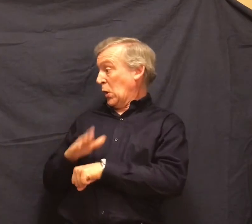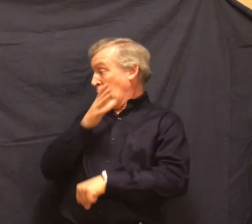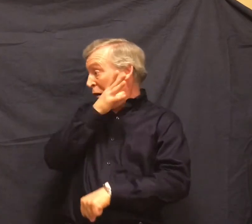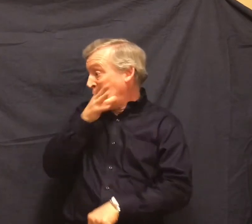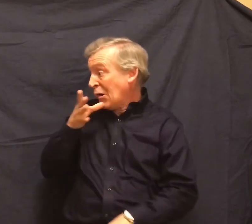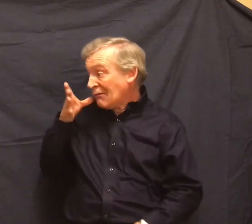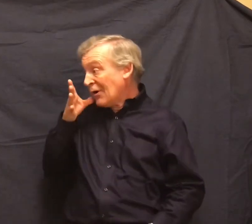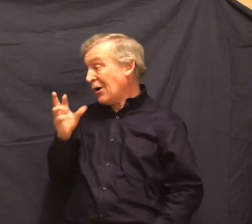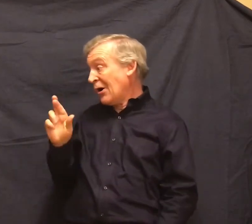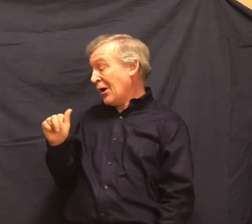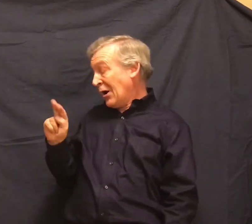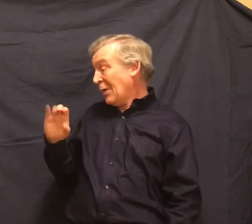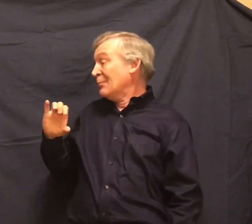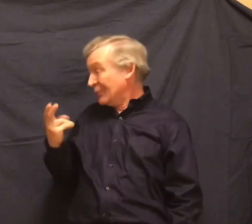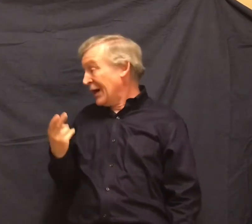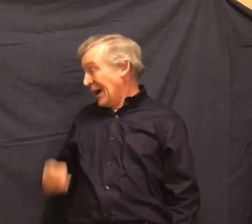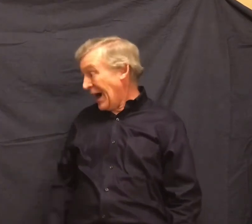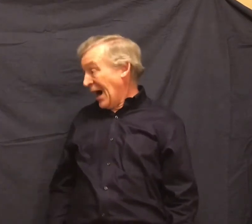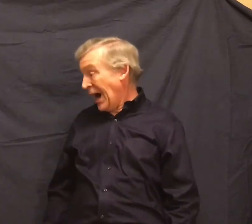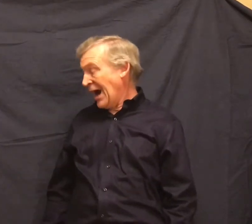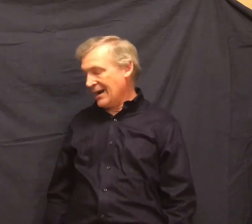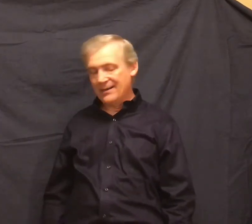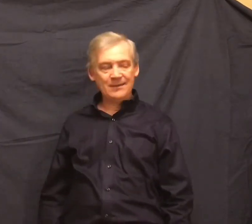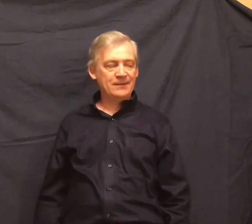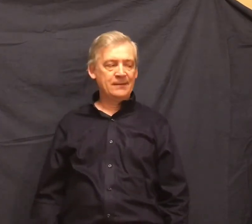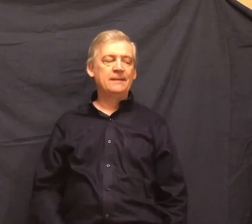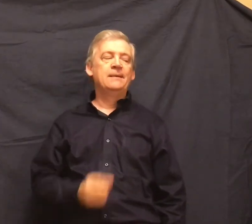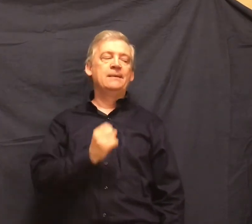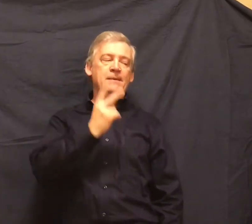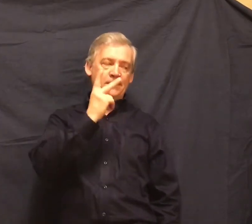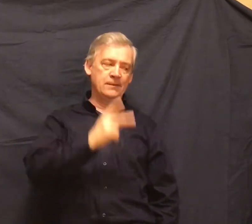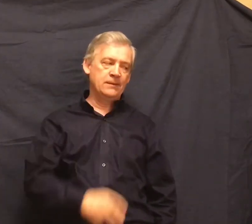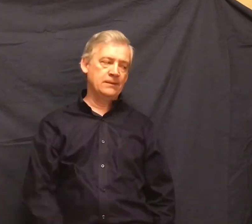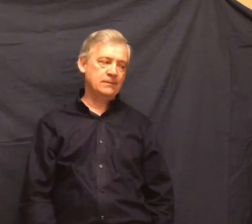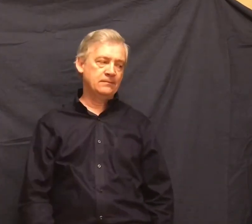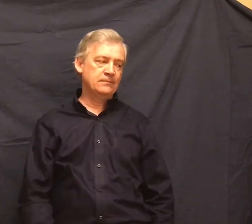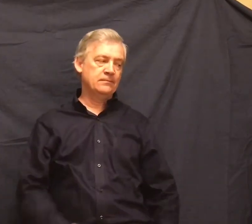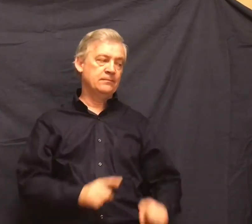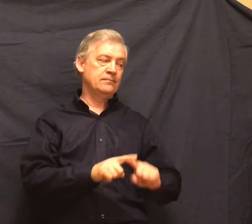All right, you got that. But we're going to sleep here because I got a reason.